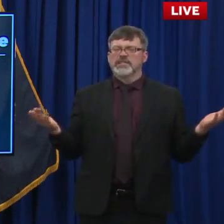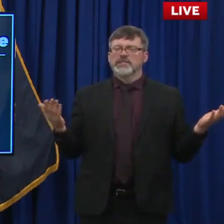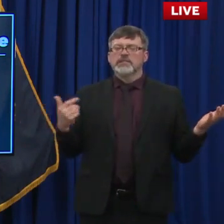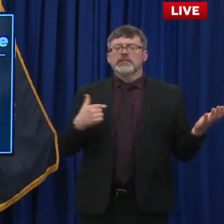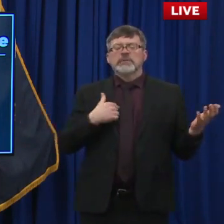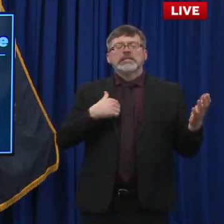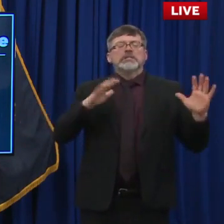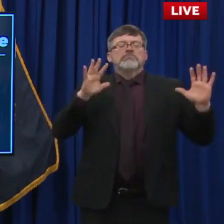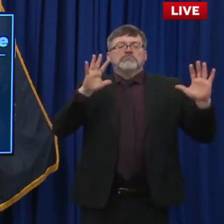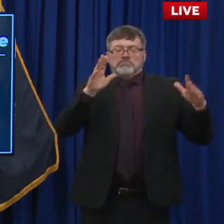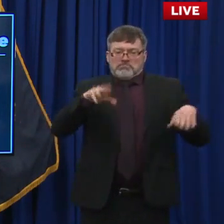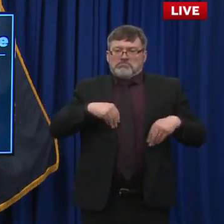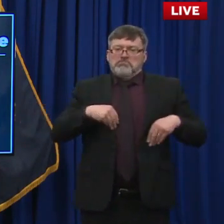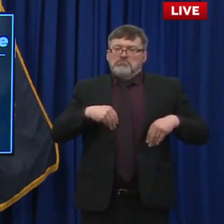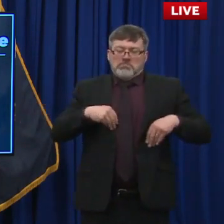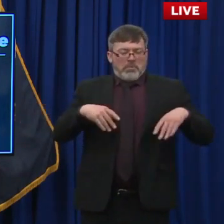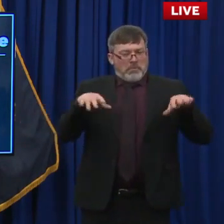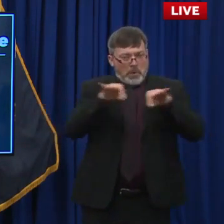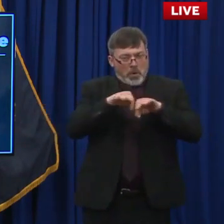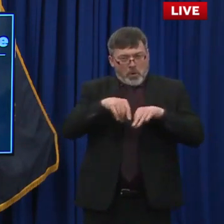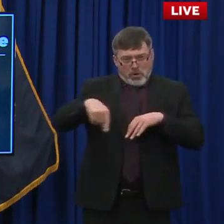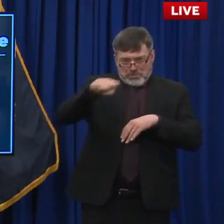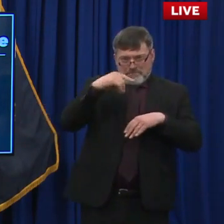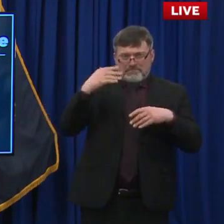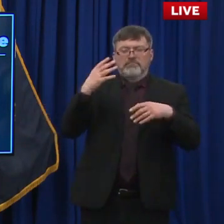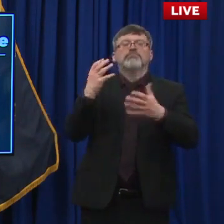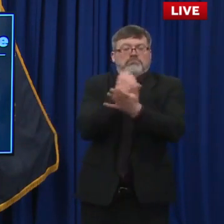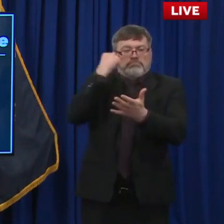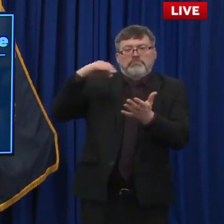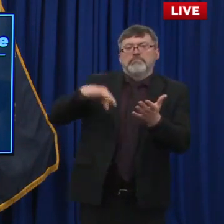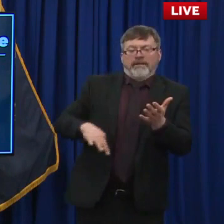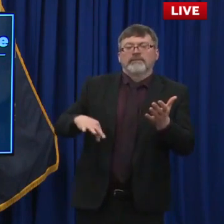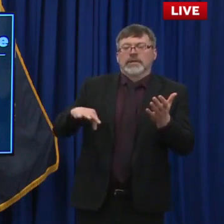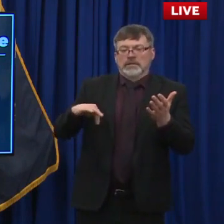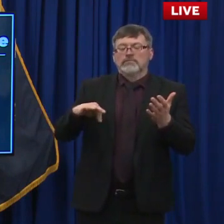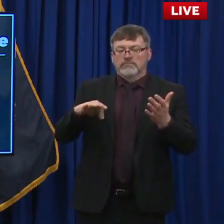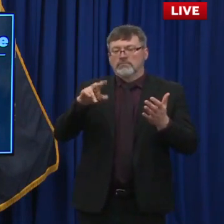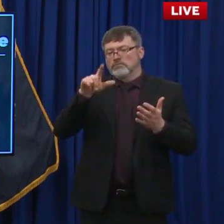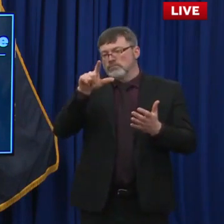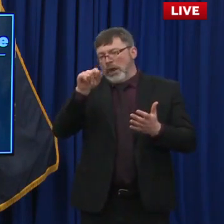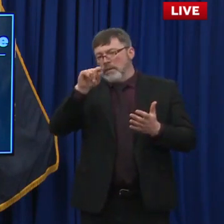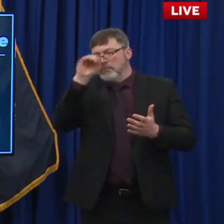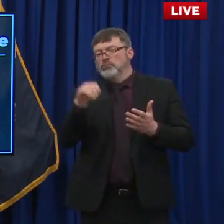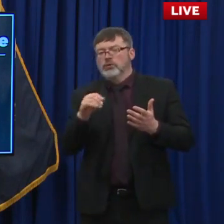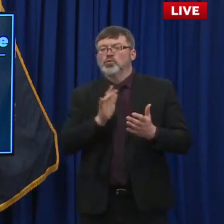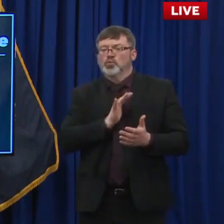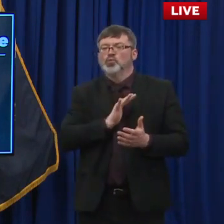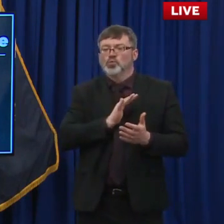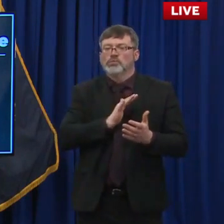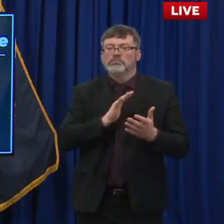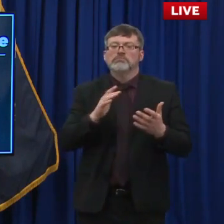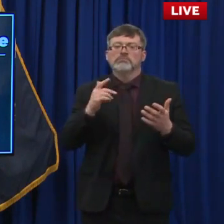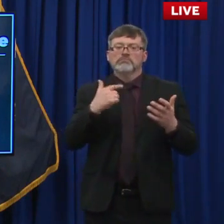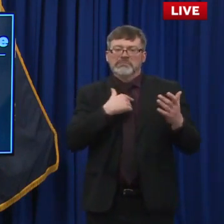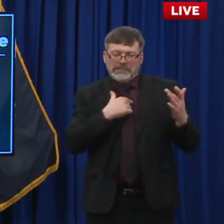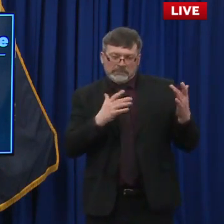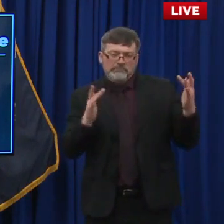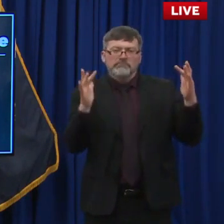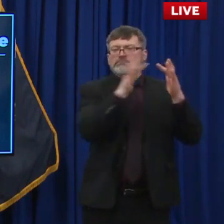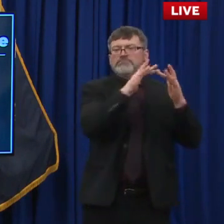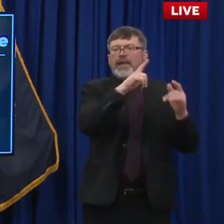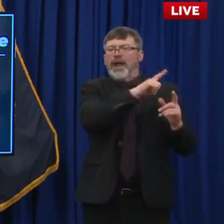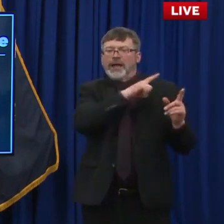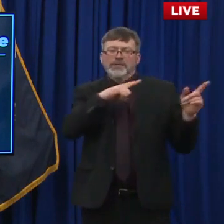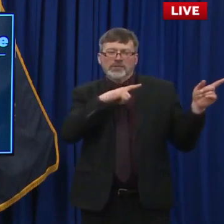a lot of financial opportunity for the state. Um, I've been working with, uh, the legislative leadership, uh, kind of in collaboration